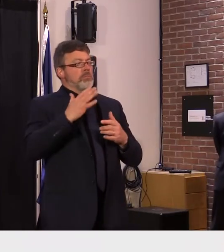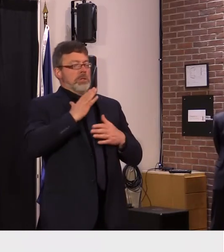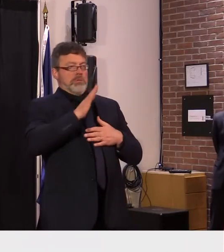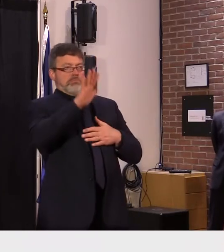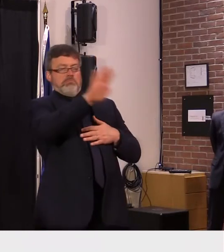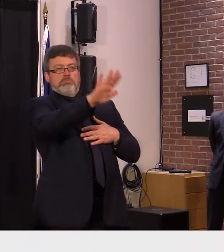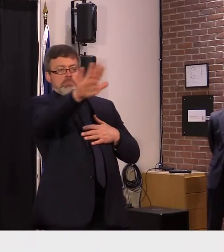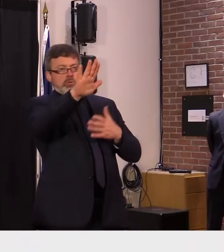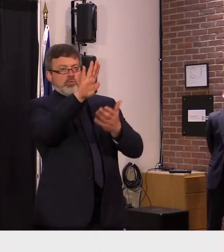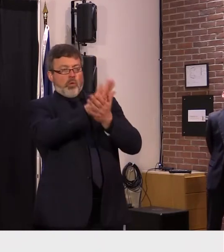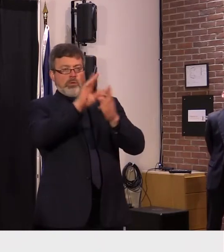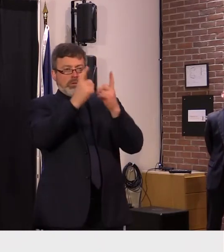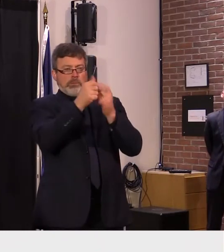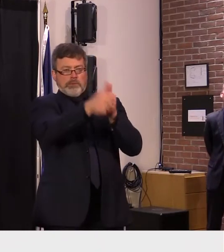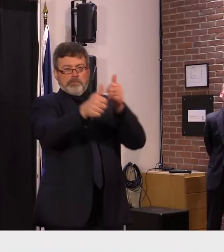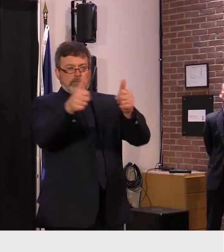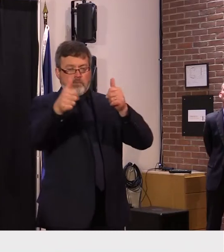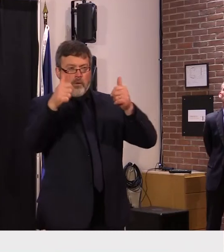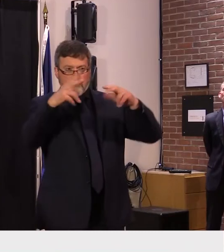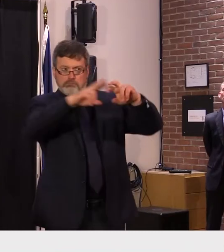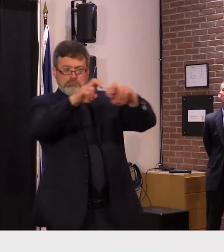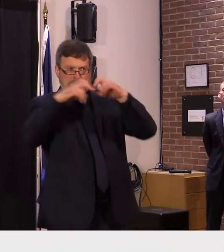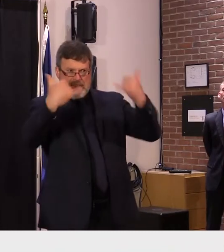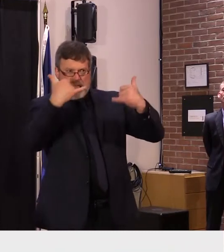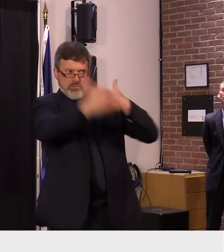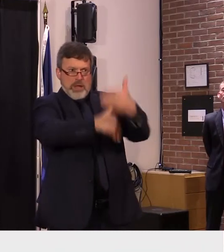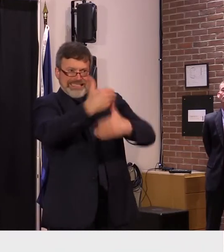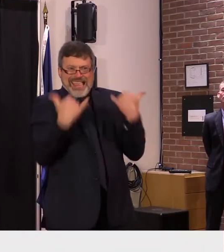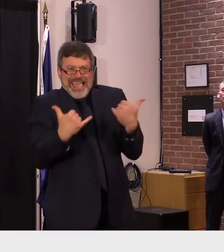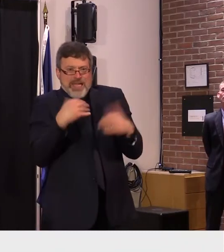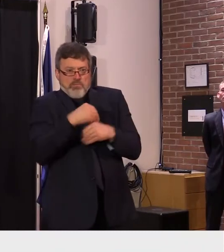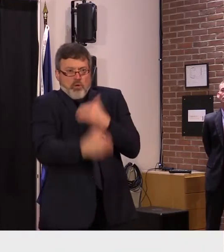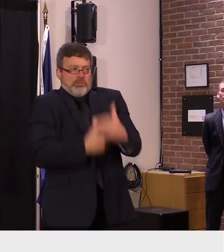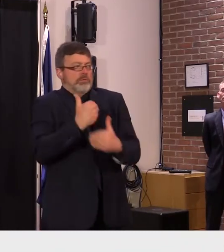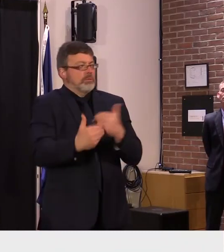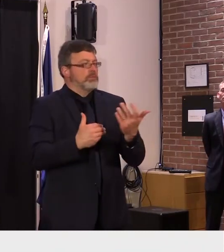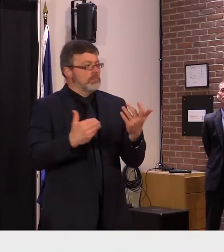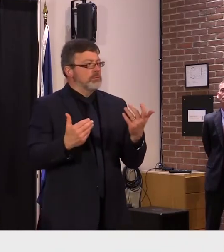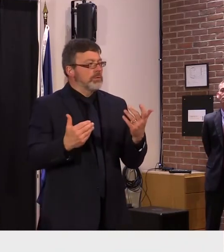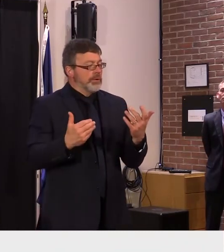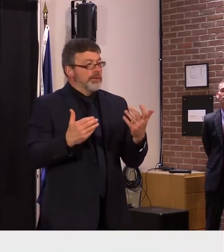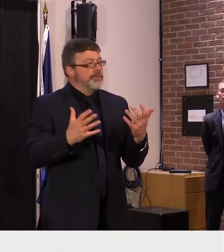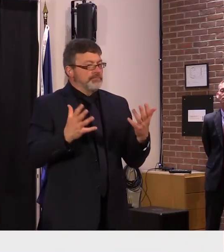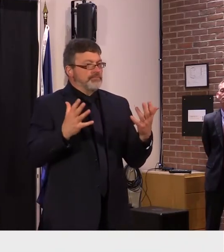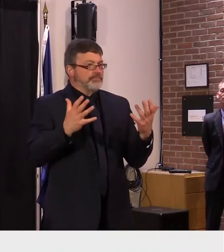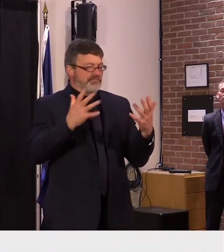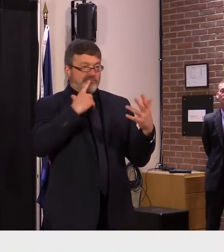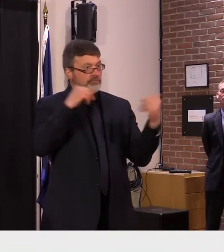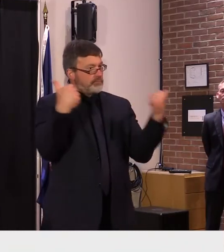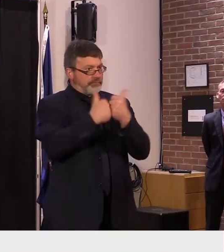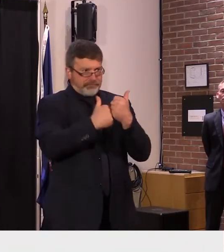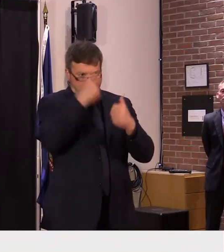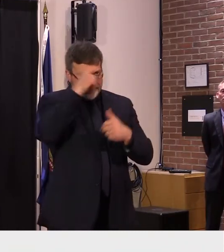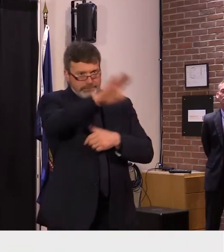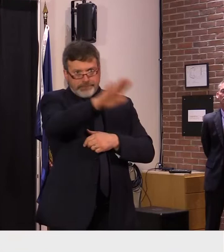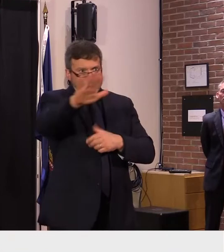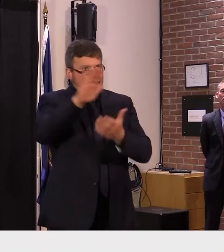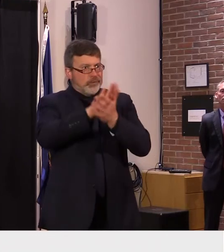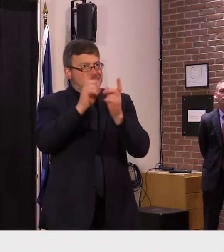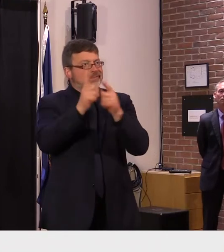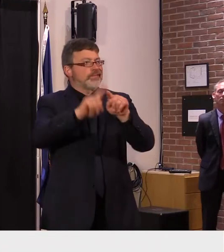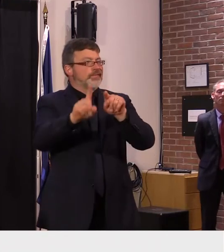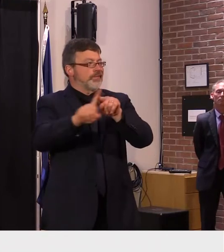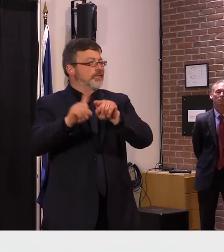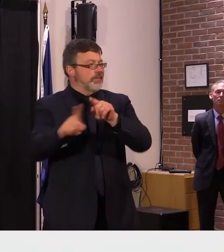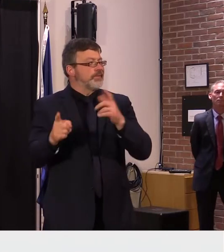challenging to do that to a certain extent because the plans are a function of the unique resources that each community has you know what kind of law enforcement who are the emergency